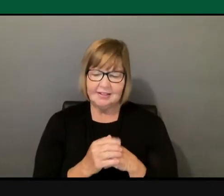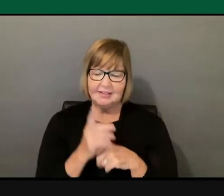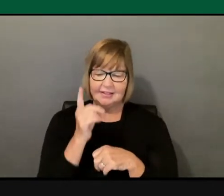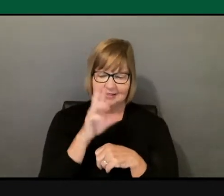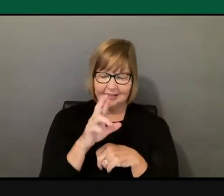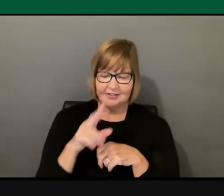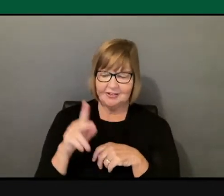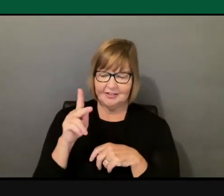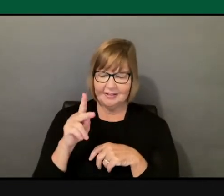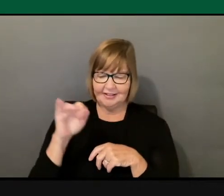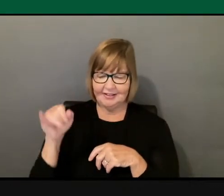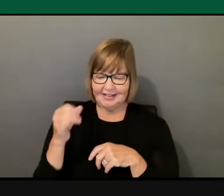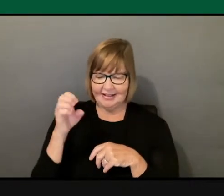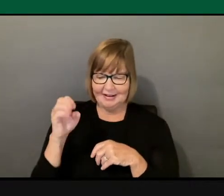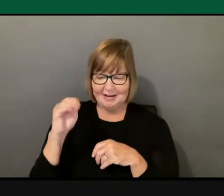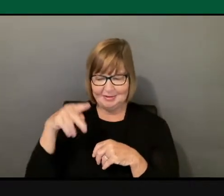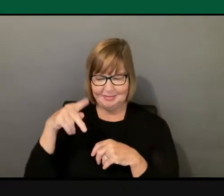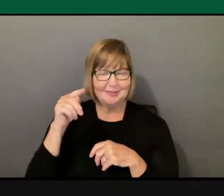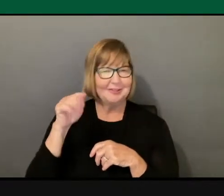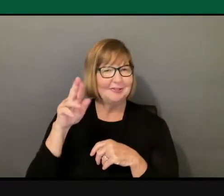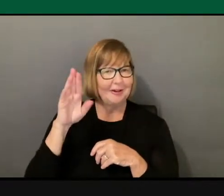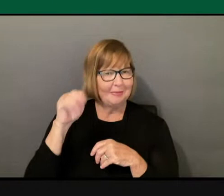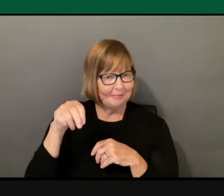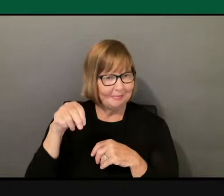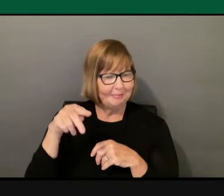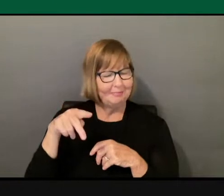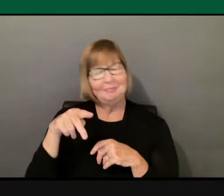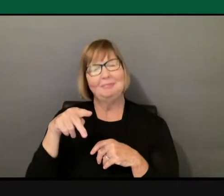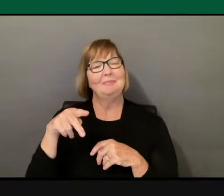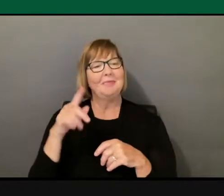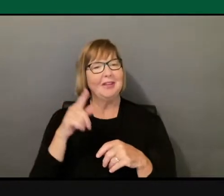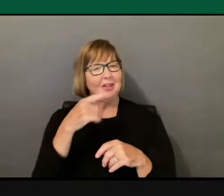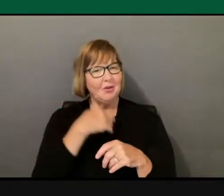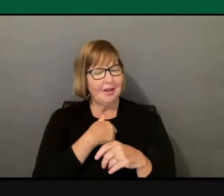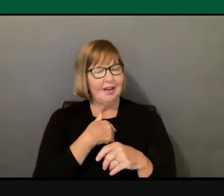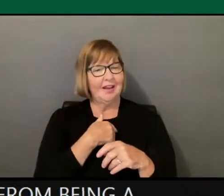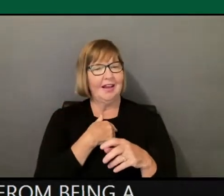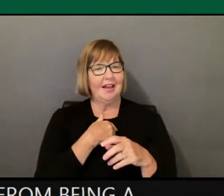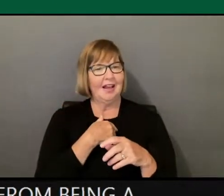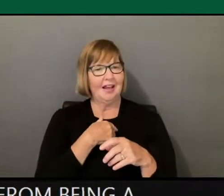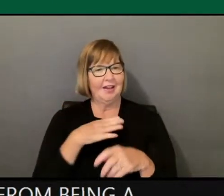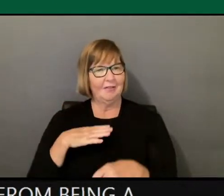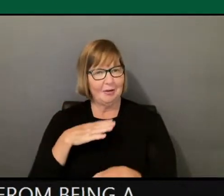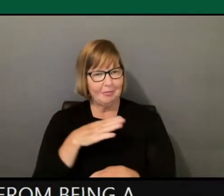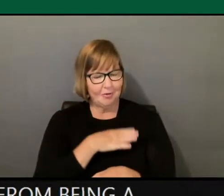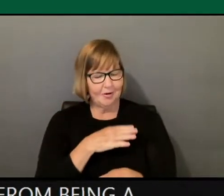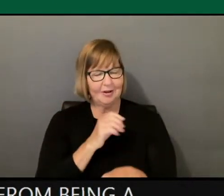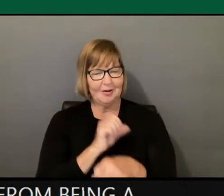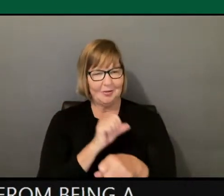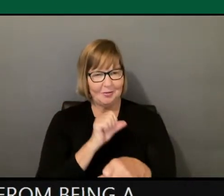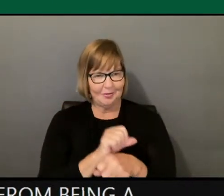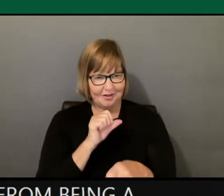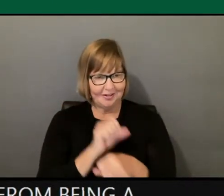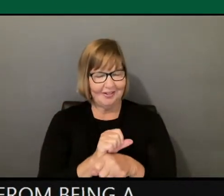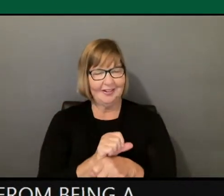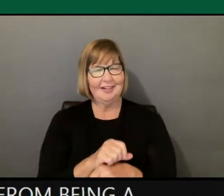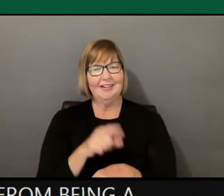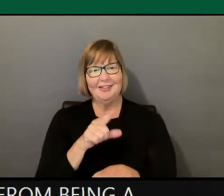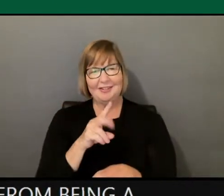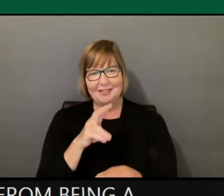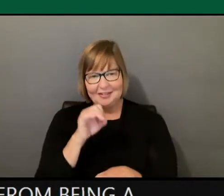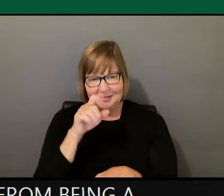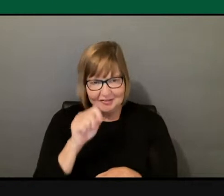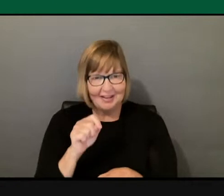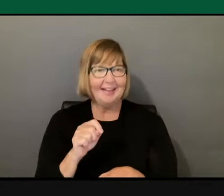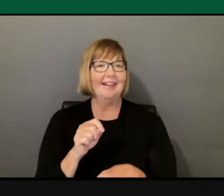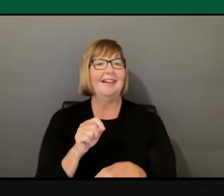ranging from being a board member, doing interfaith work, being an epidemiologist, veterinarian, parliamentarian,